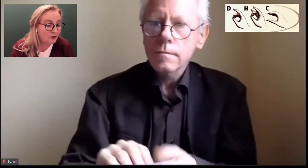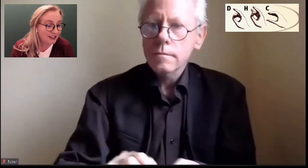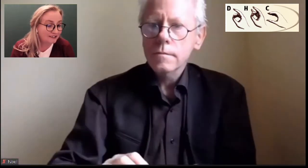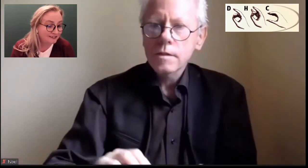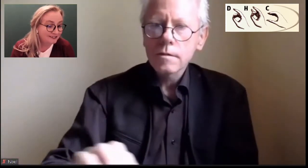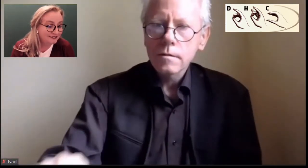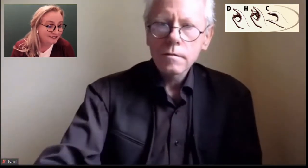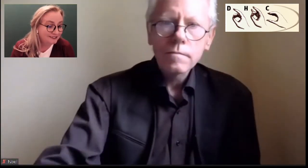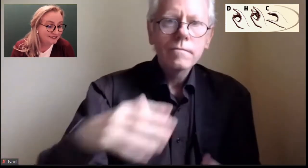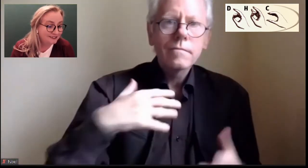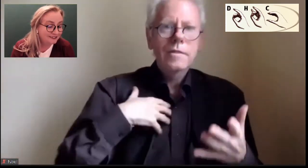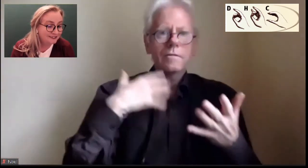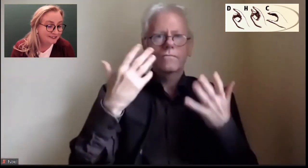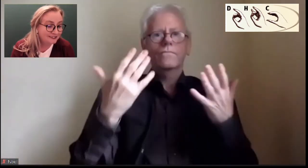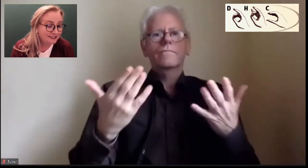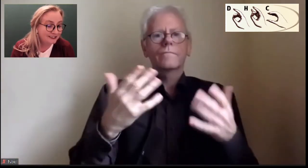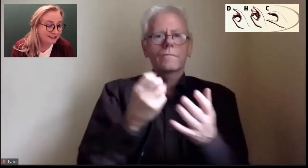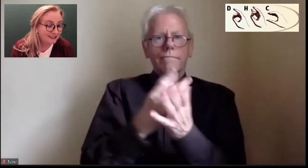and so on.